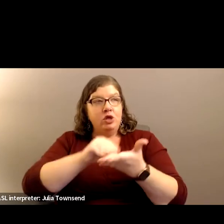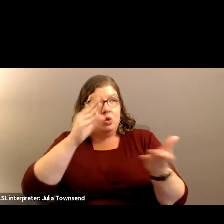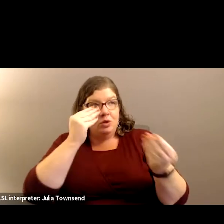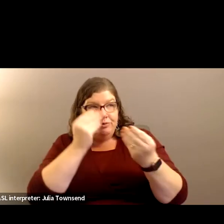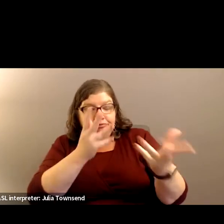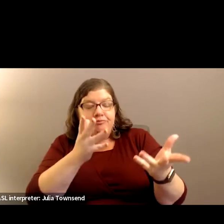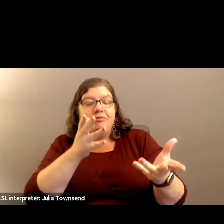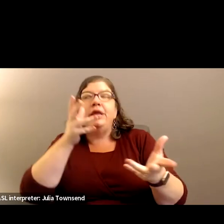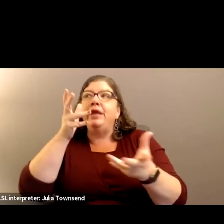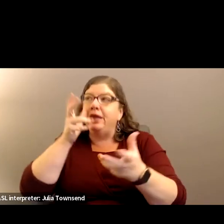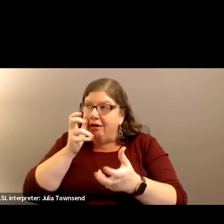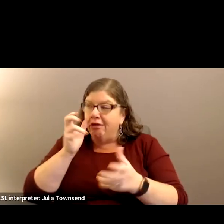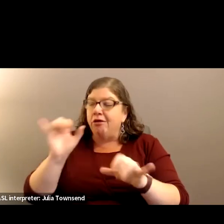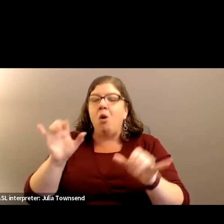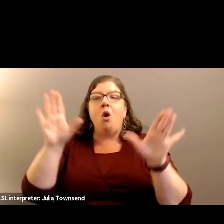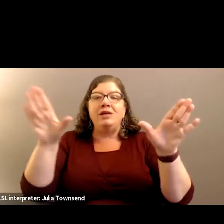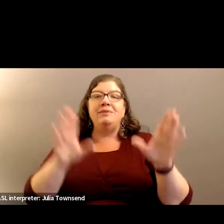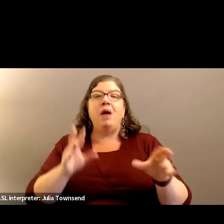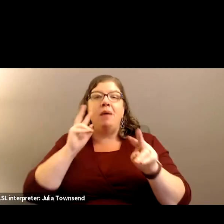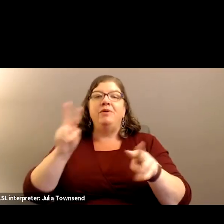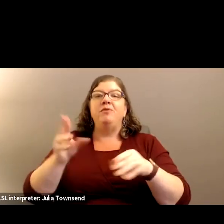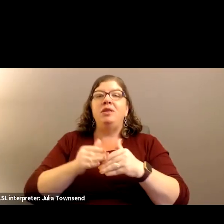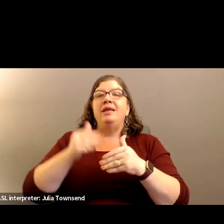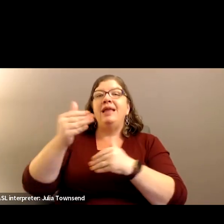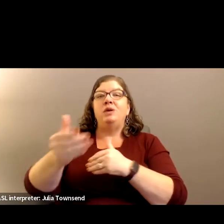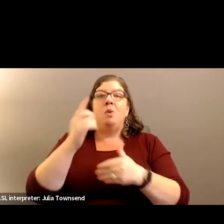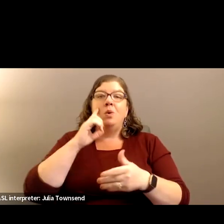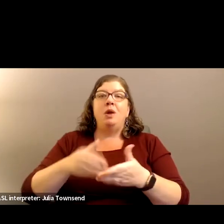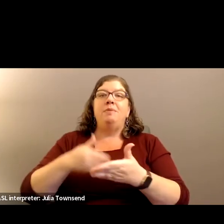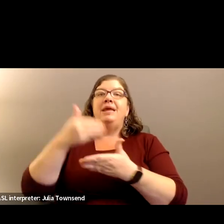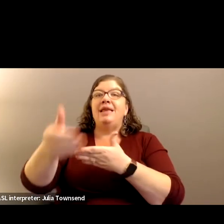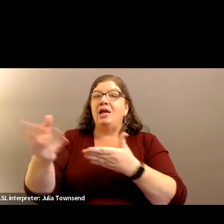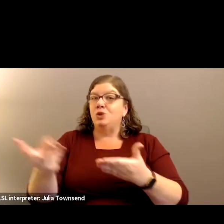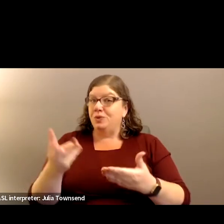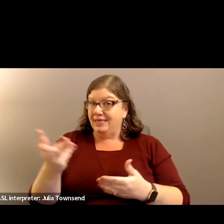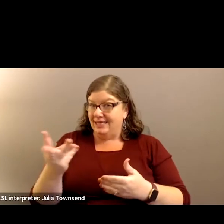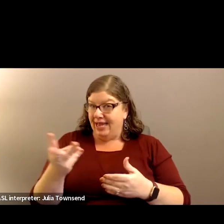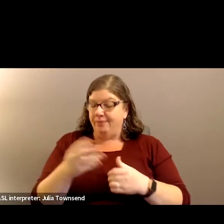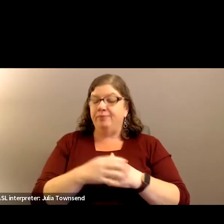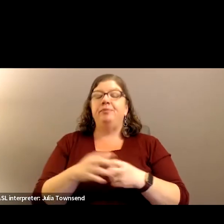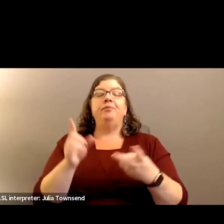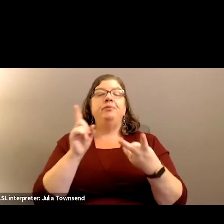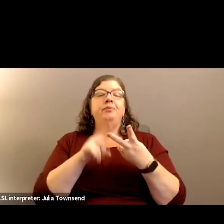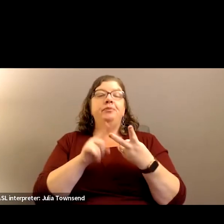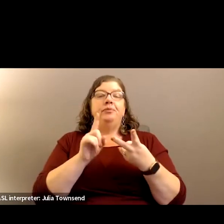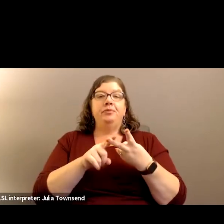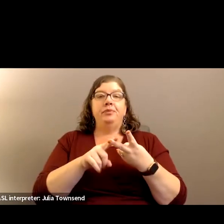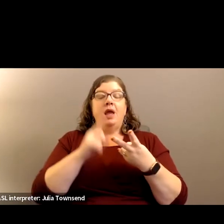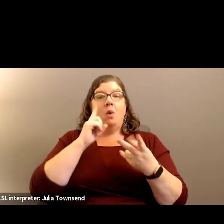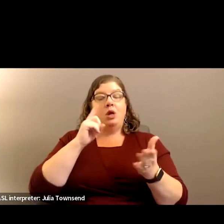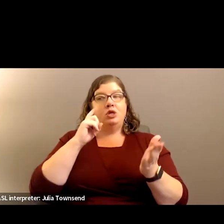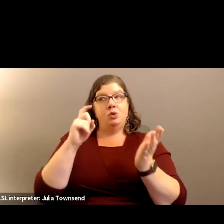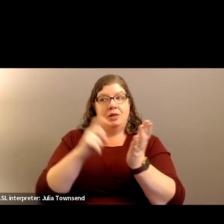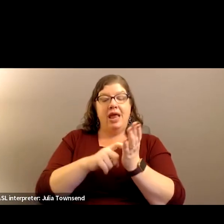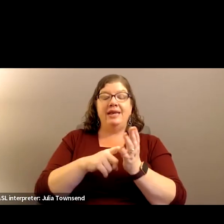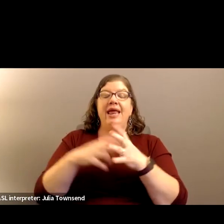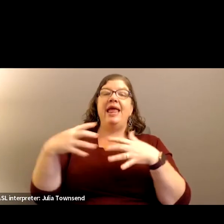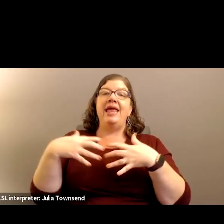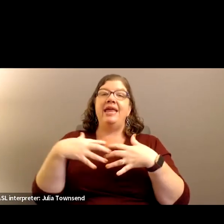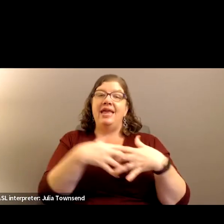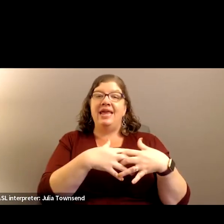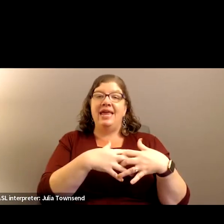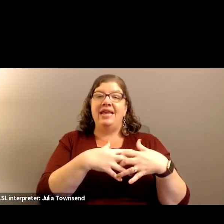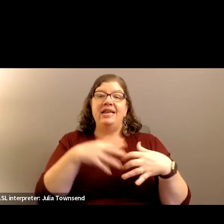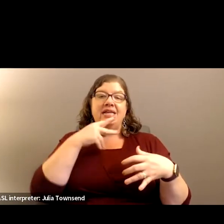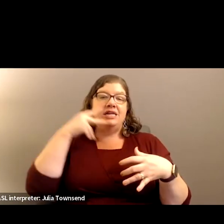so that was awesome. And I'm looking forward to the next one, which will be next Wednesday. I also want to acknowledge Indigenous Peoples